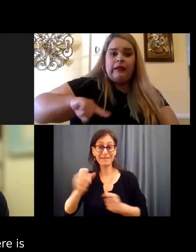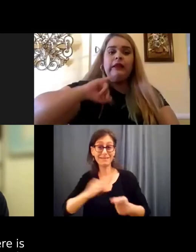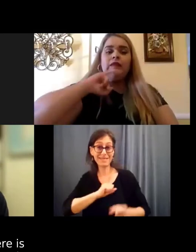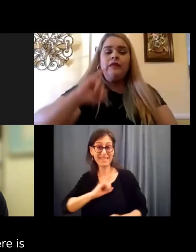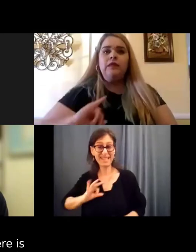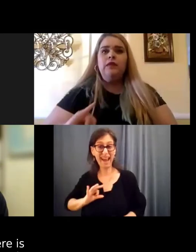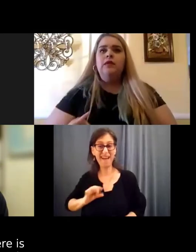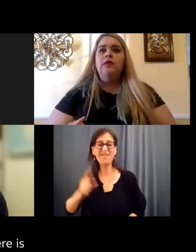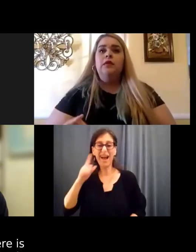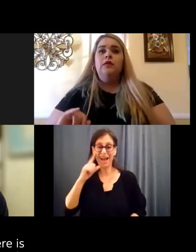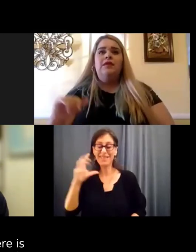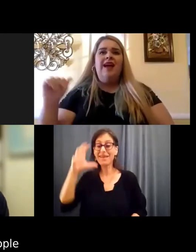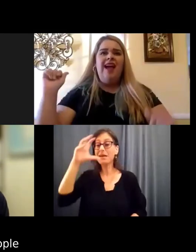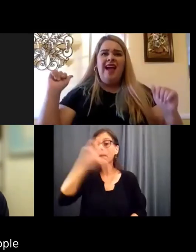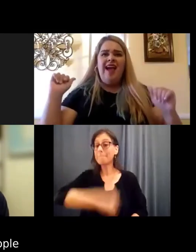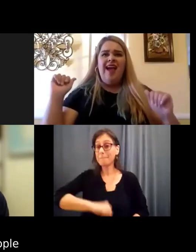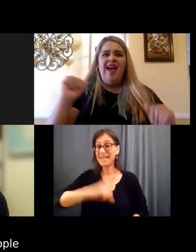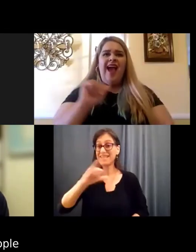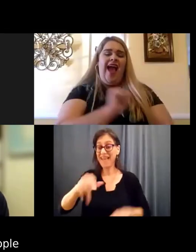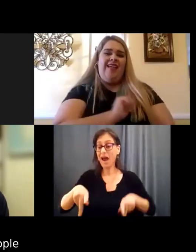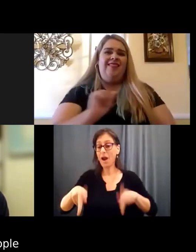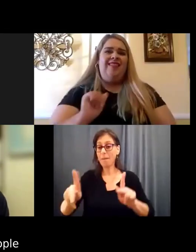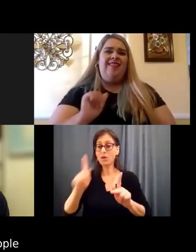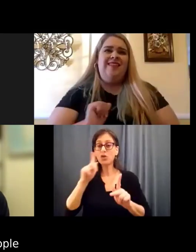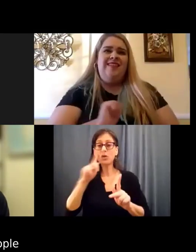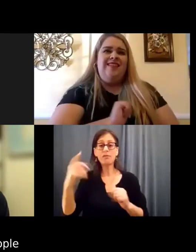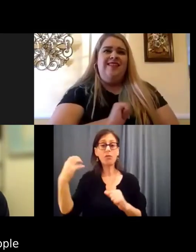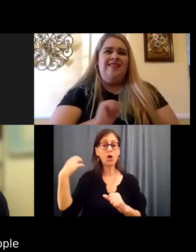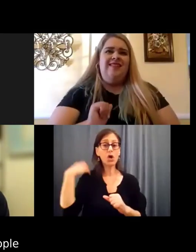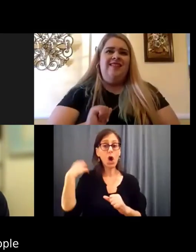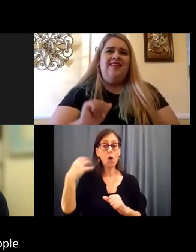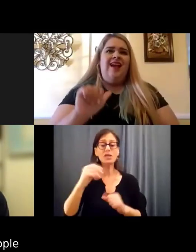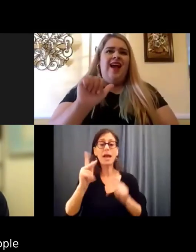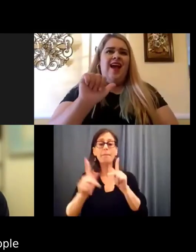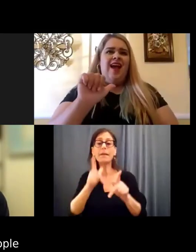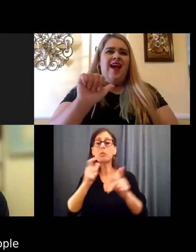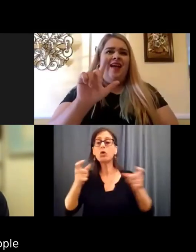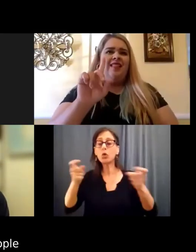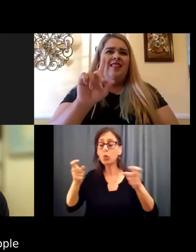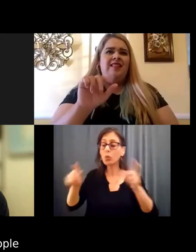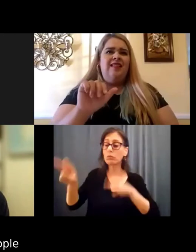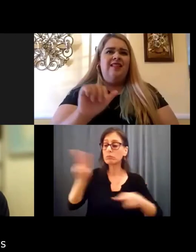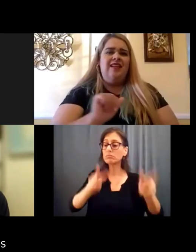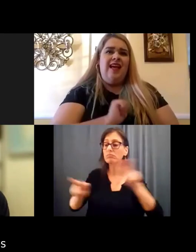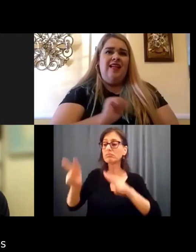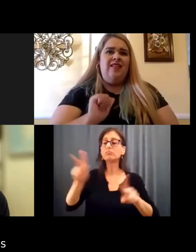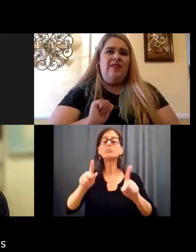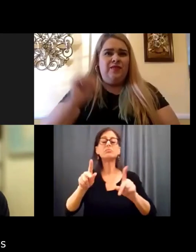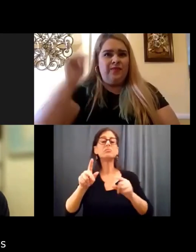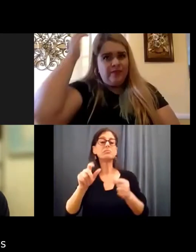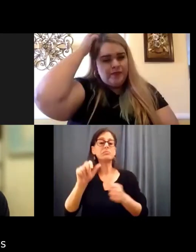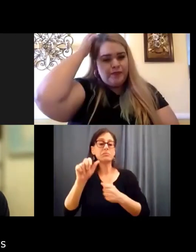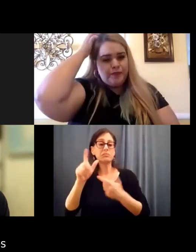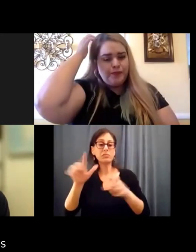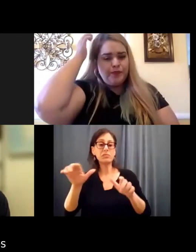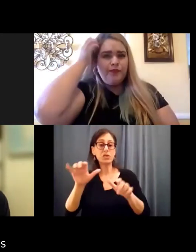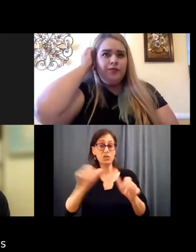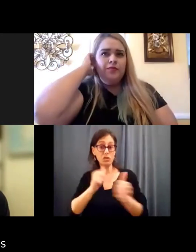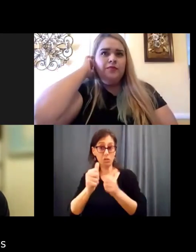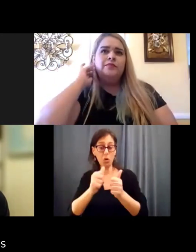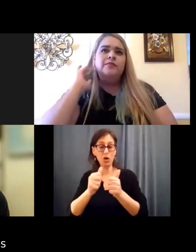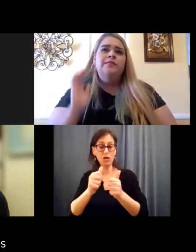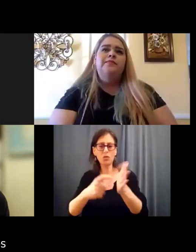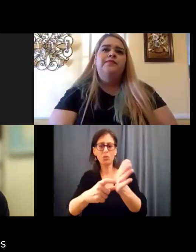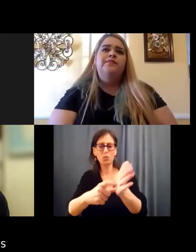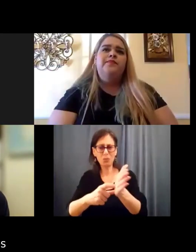a real missed opportunity for coaches and people who are administrating sport to require